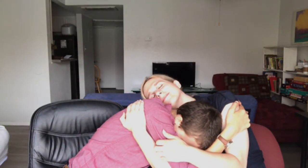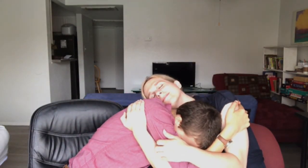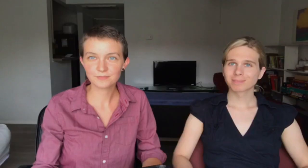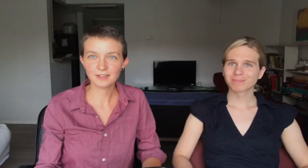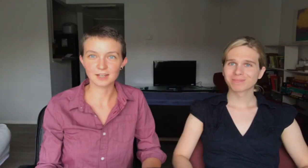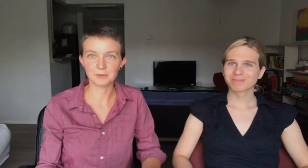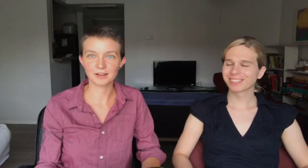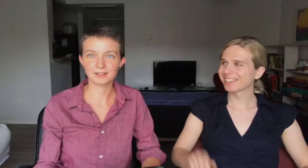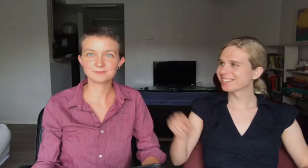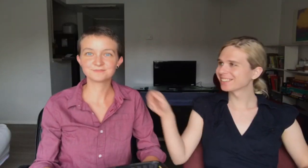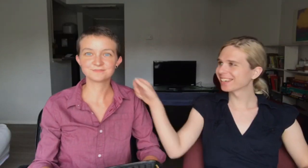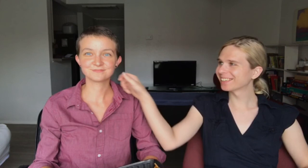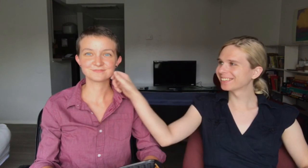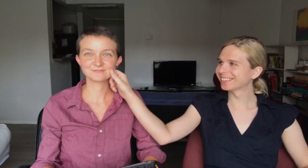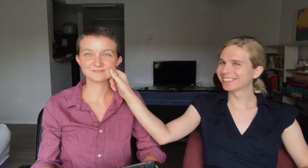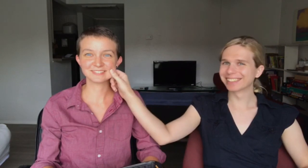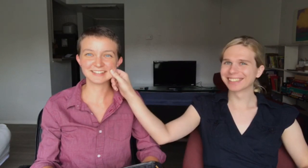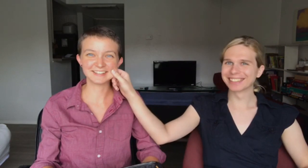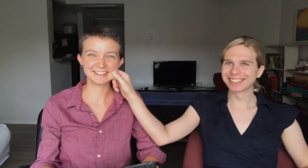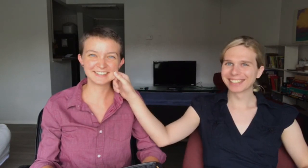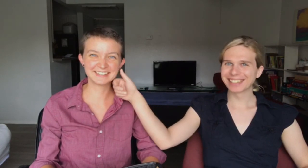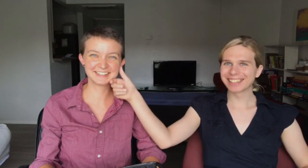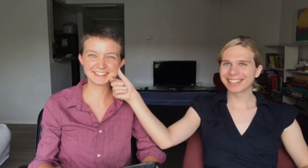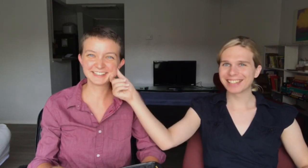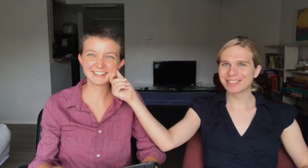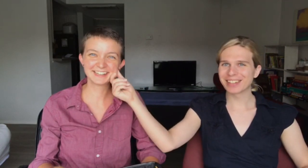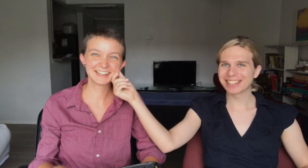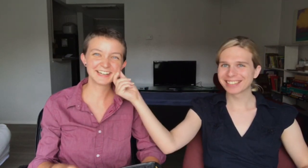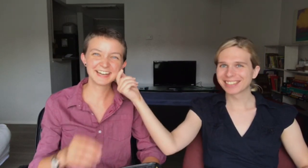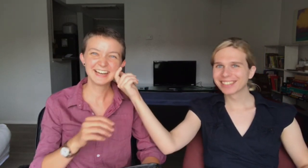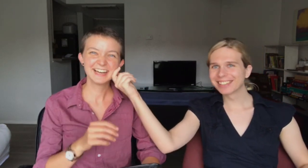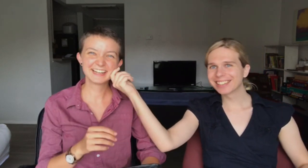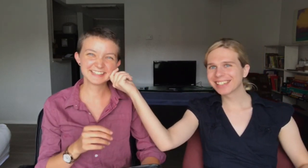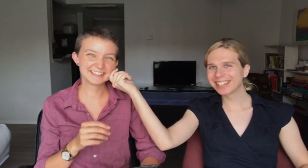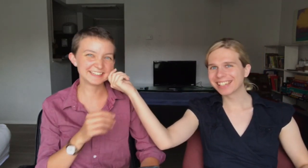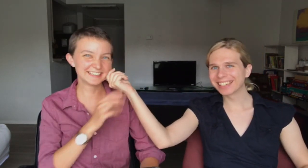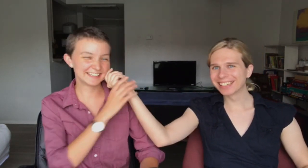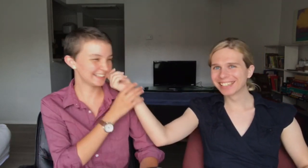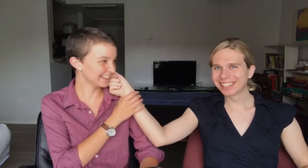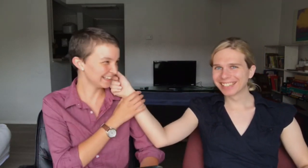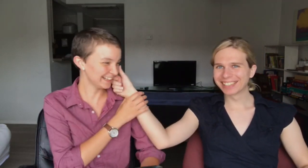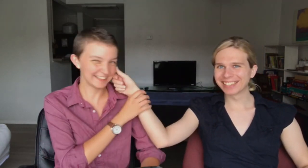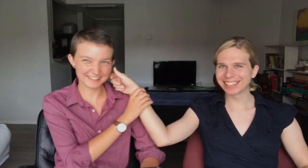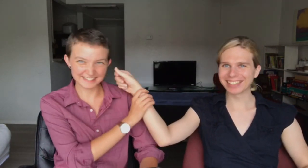I think I'm okay. You're so cute. Aww. Look at these. Look at. No. You are good. No. Go